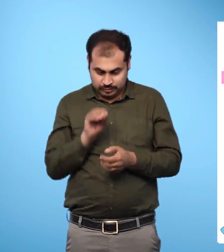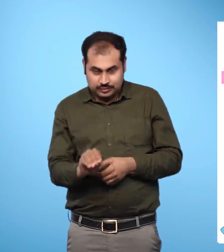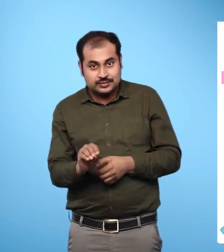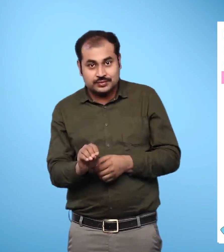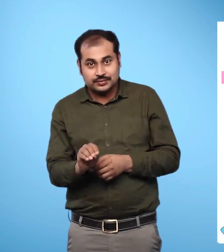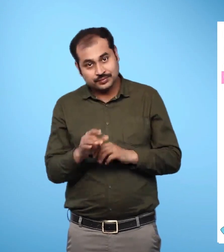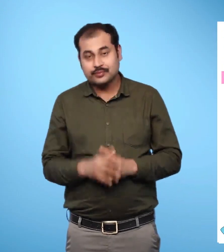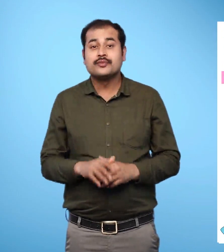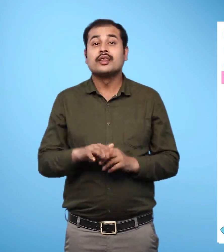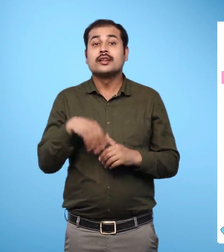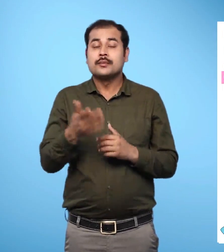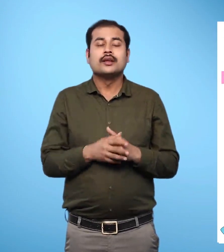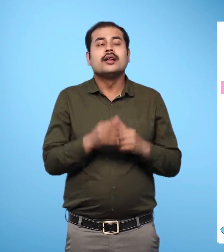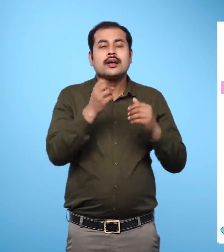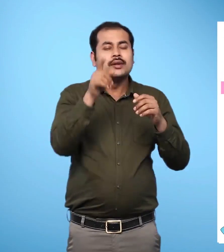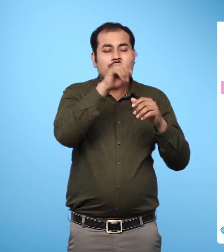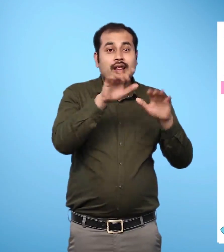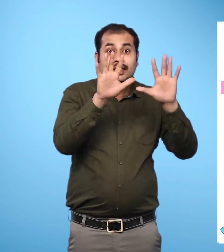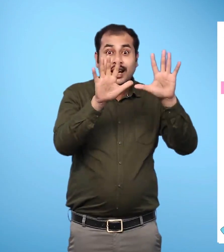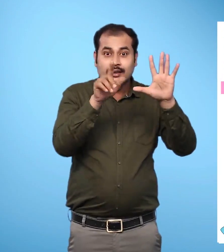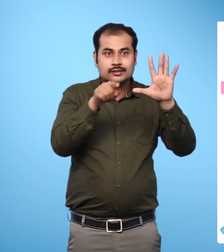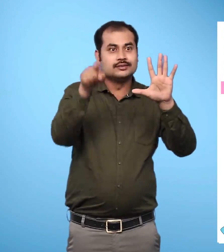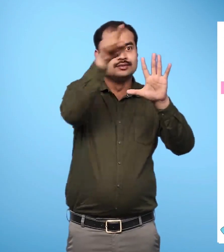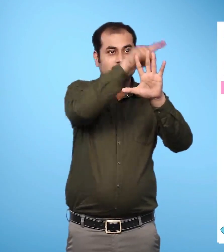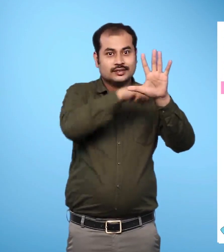Also write, how many 10 and ones?